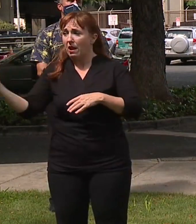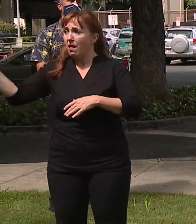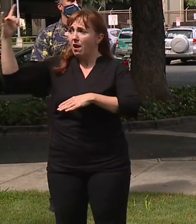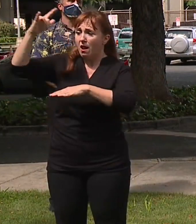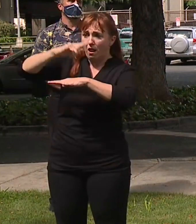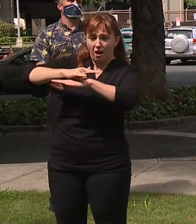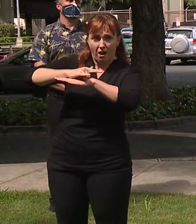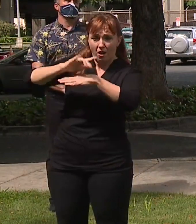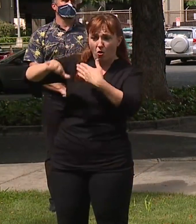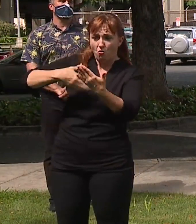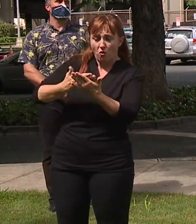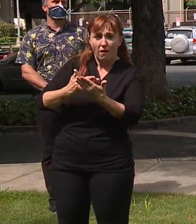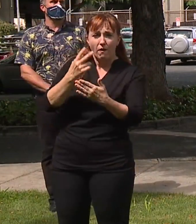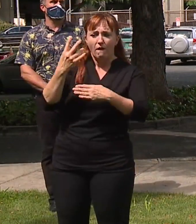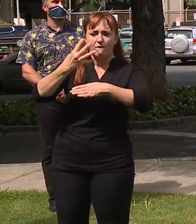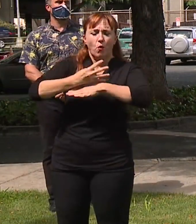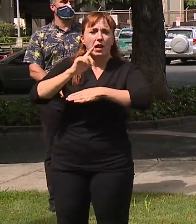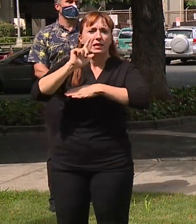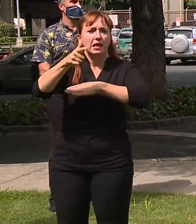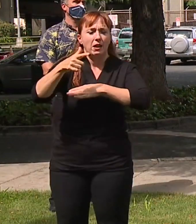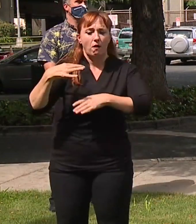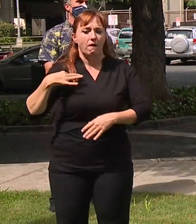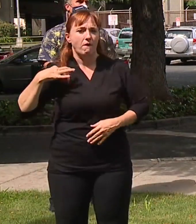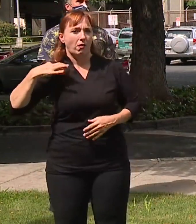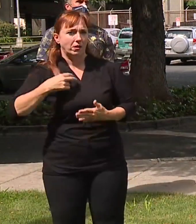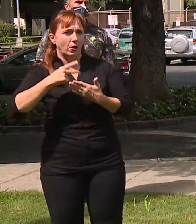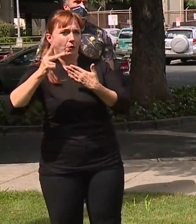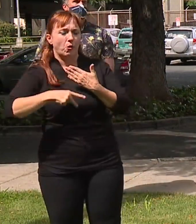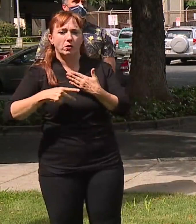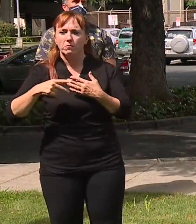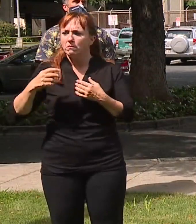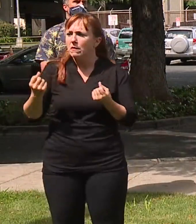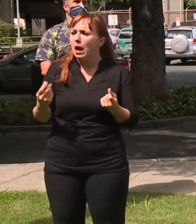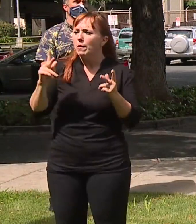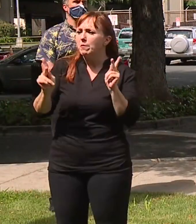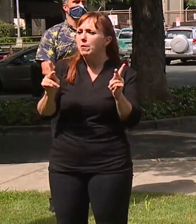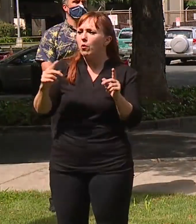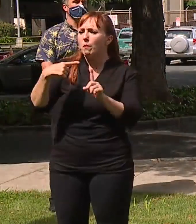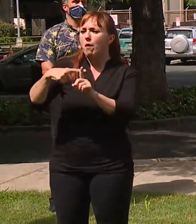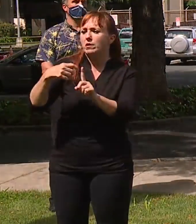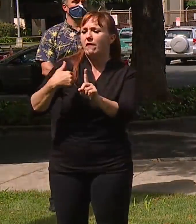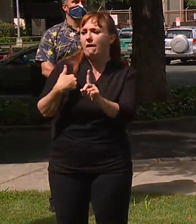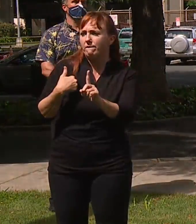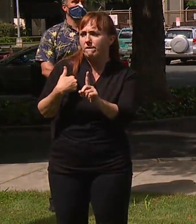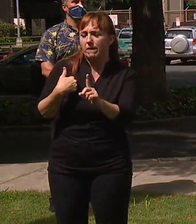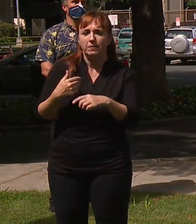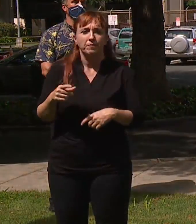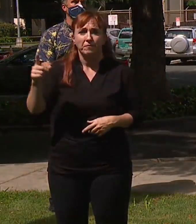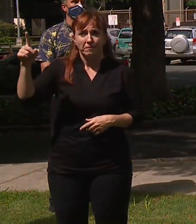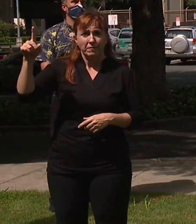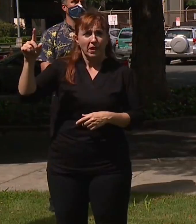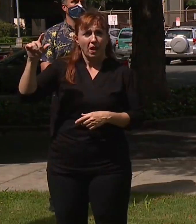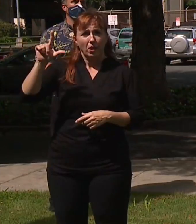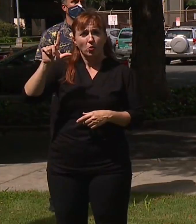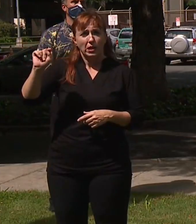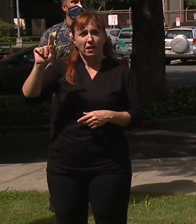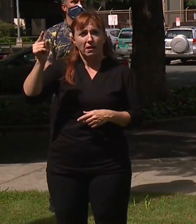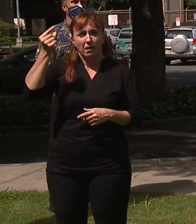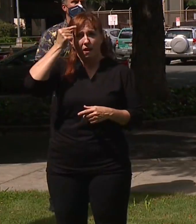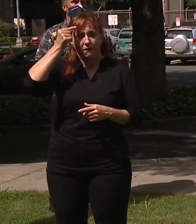arrive, a voluntary program to see how many of those folks are positive and he has assured the mayors